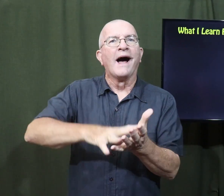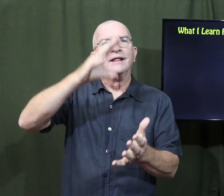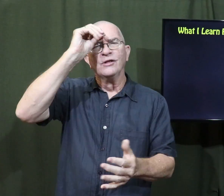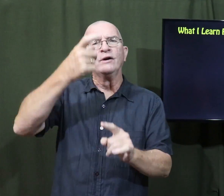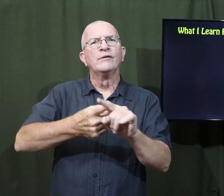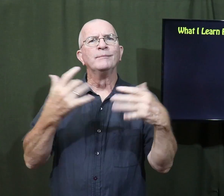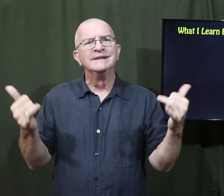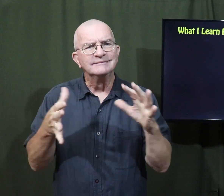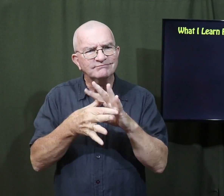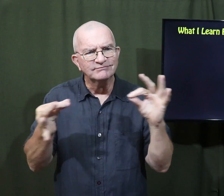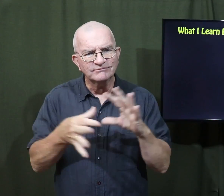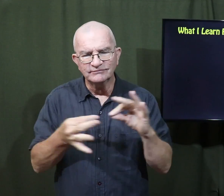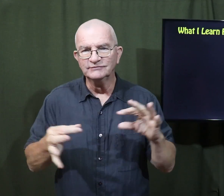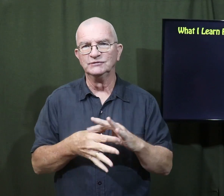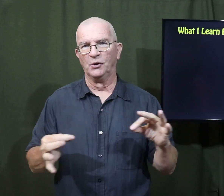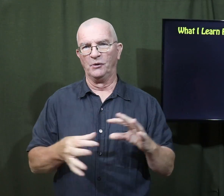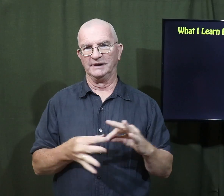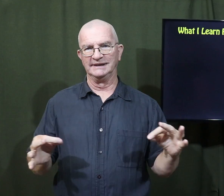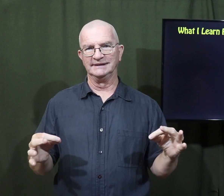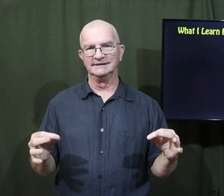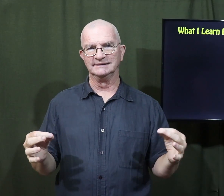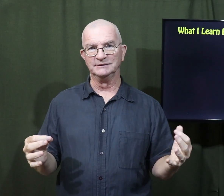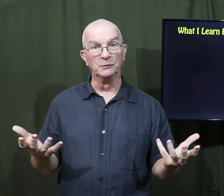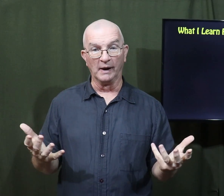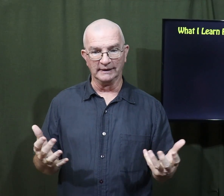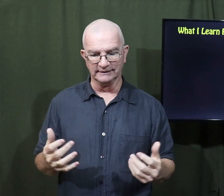So what do I learn from this study?